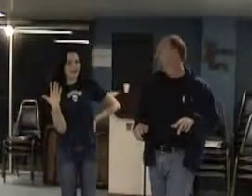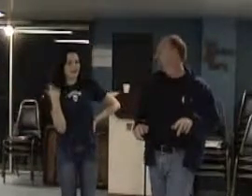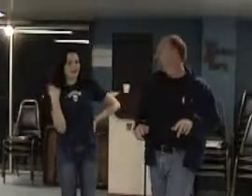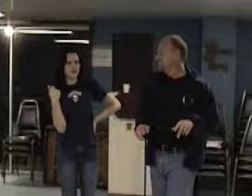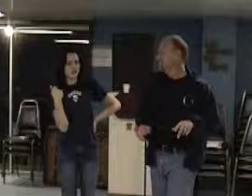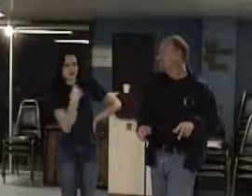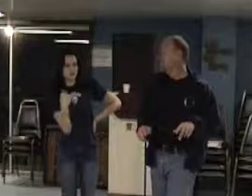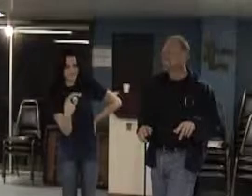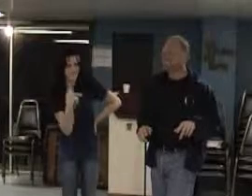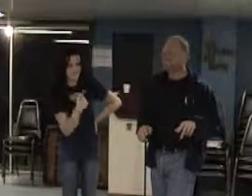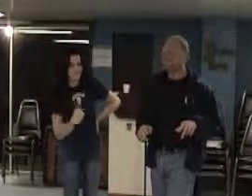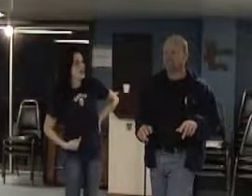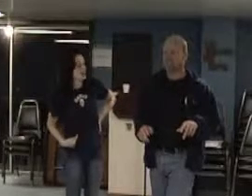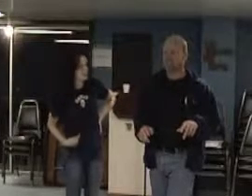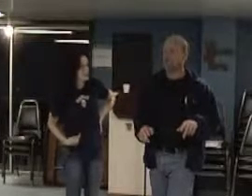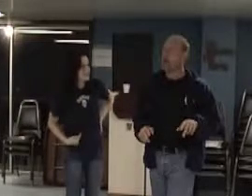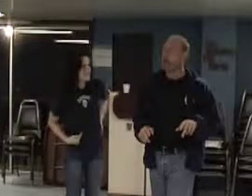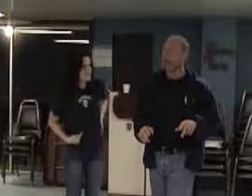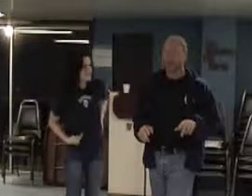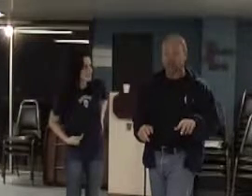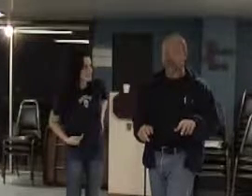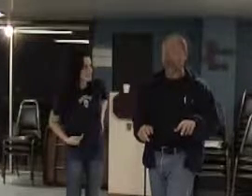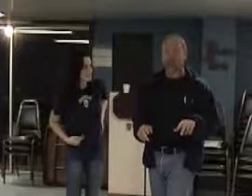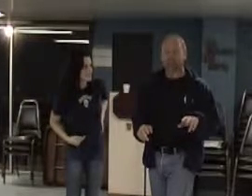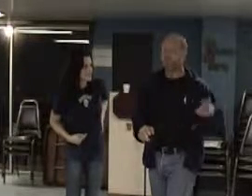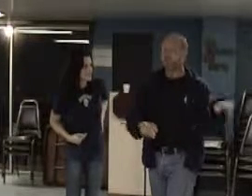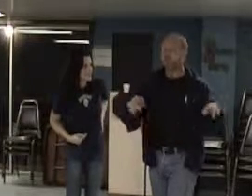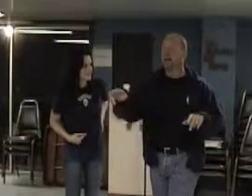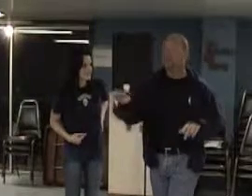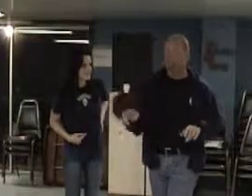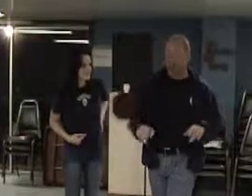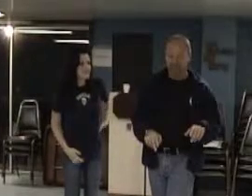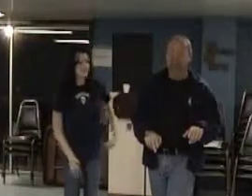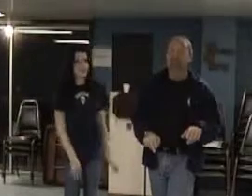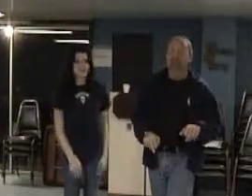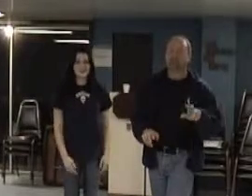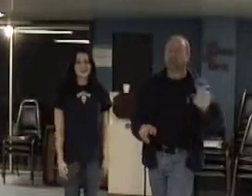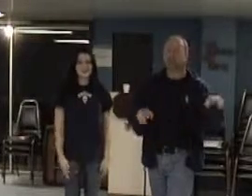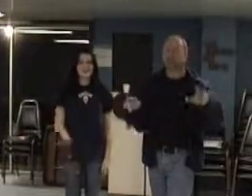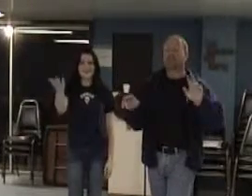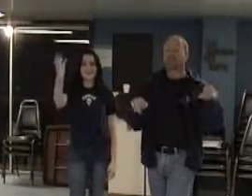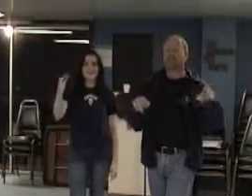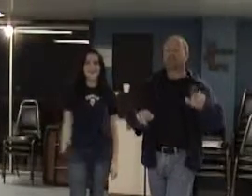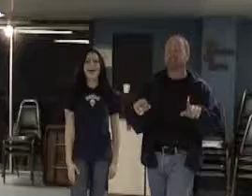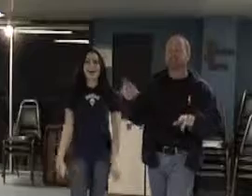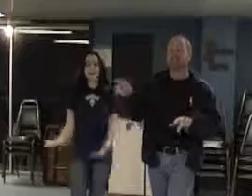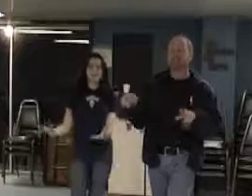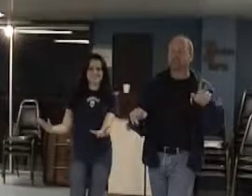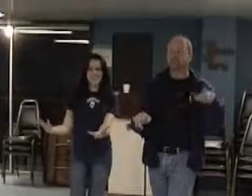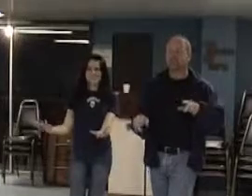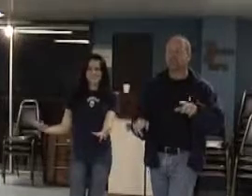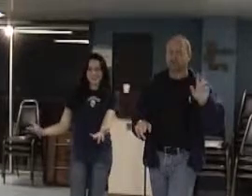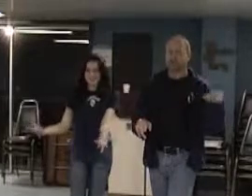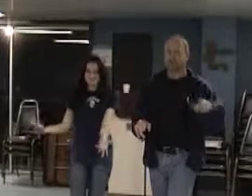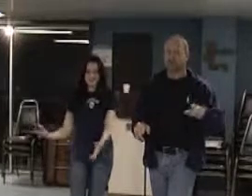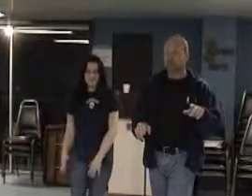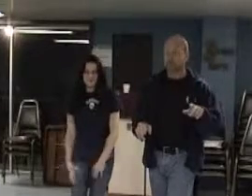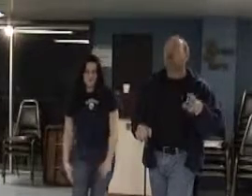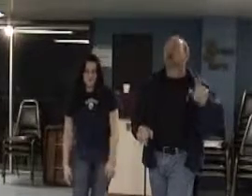Good. You're trying to say that I'm not. Absolutely not. I'm an actress. How more in touch can you be with